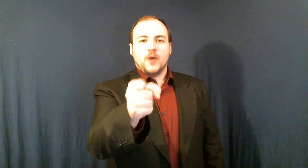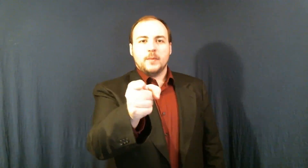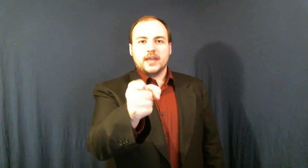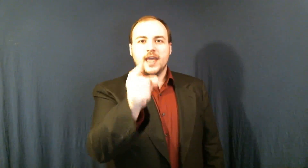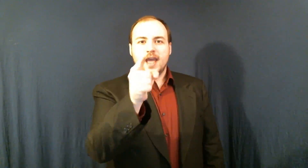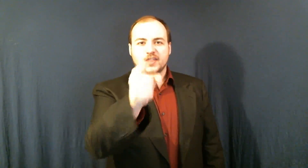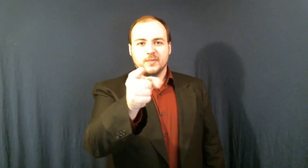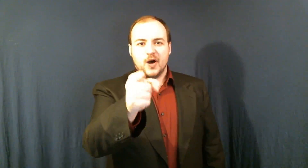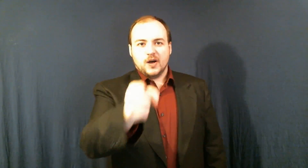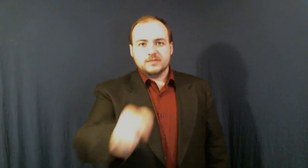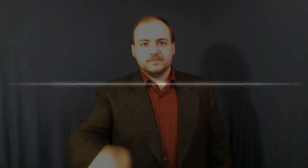foaming at the mall.